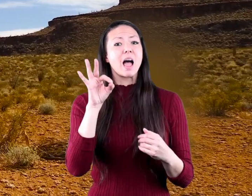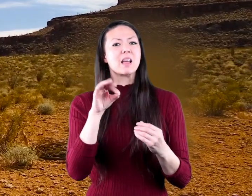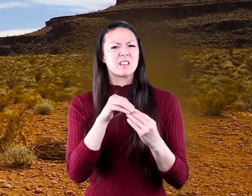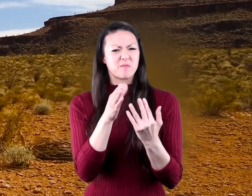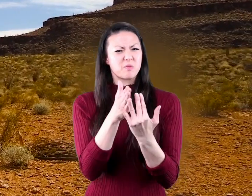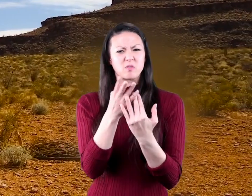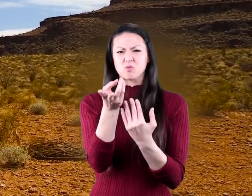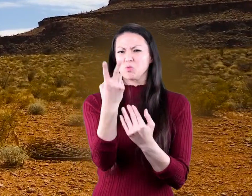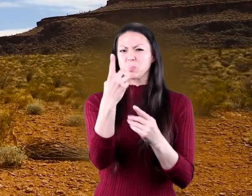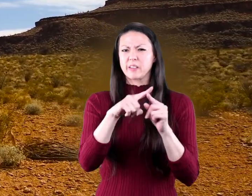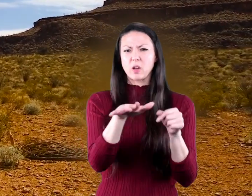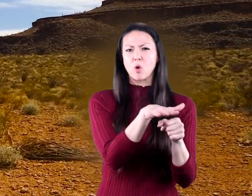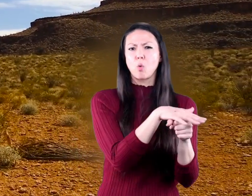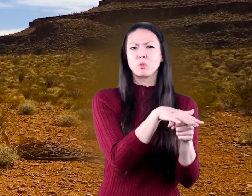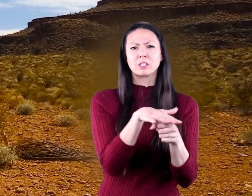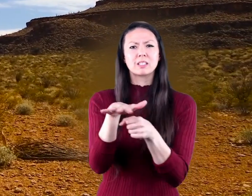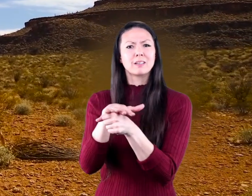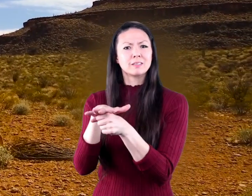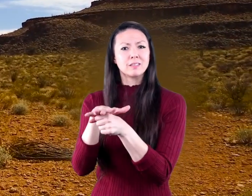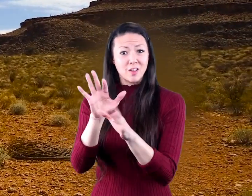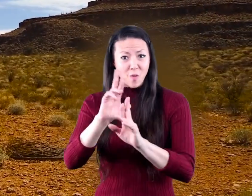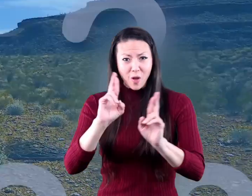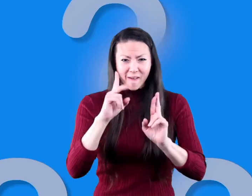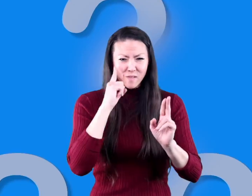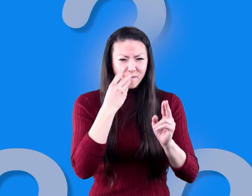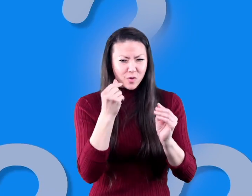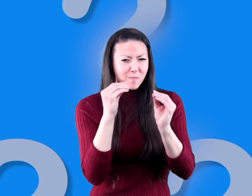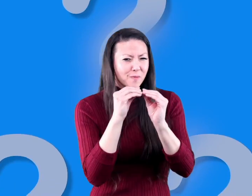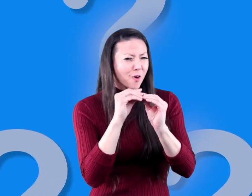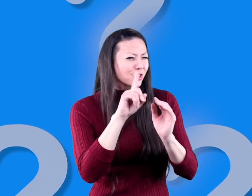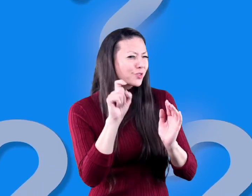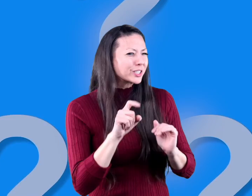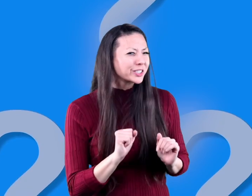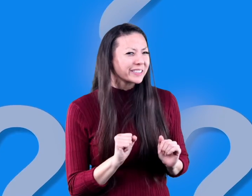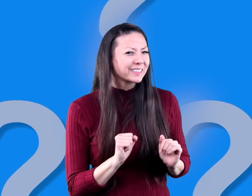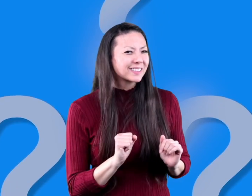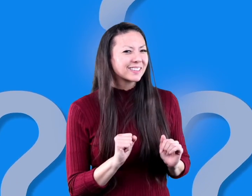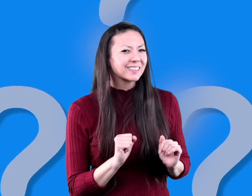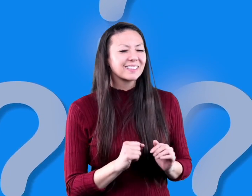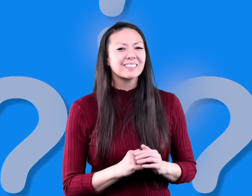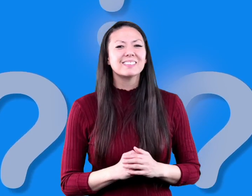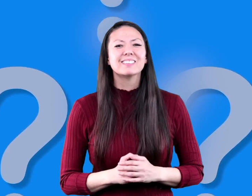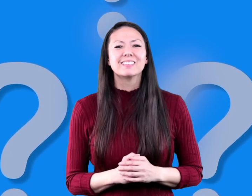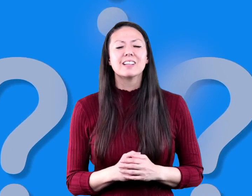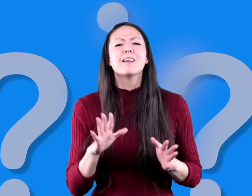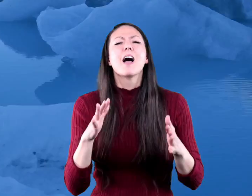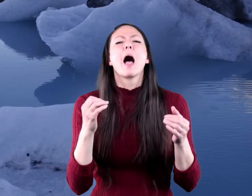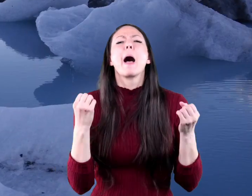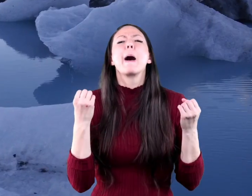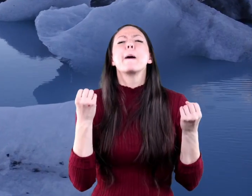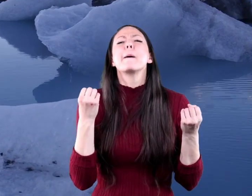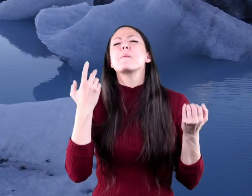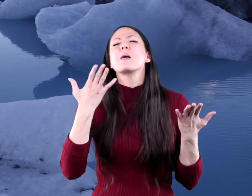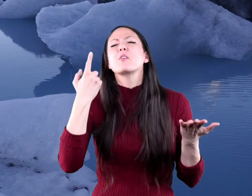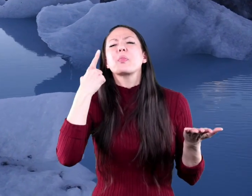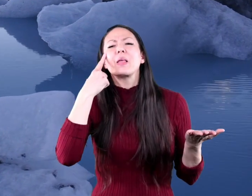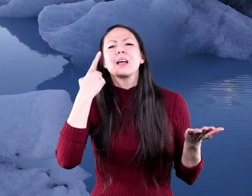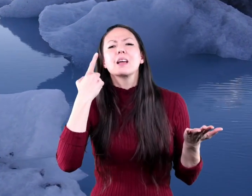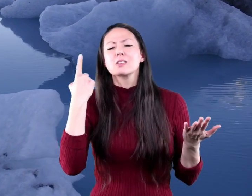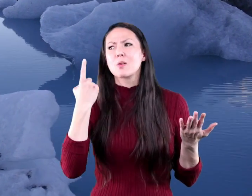between those two locations ready for a few more questions how might someone dress in a polar